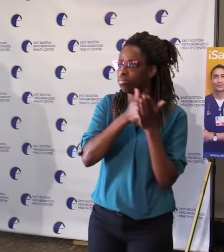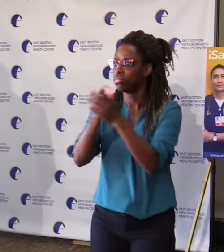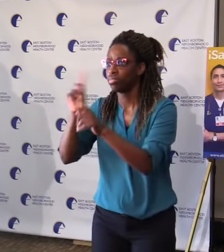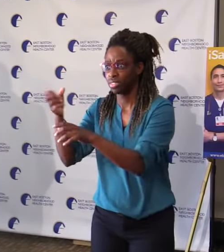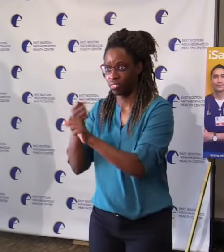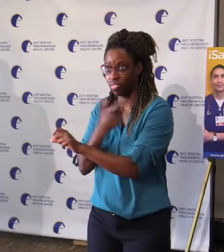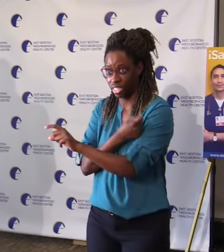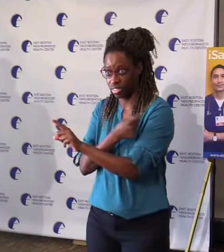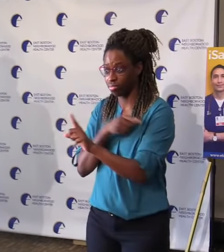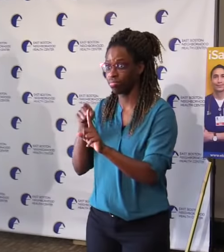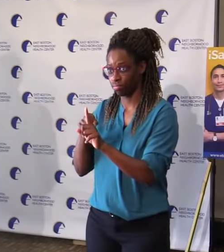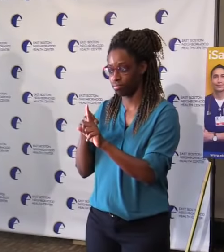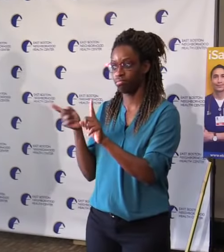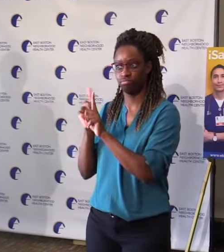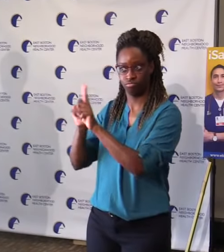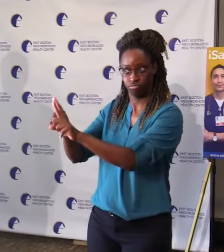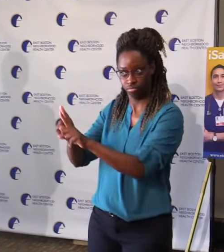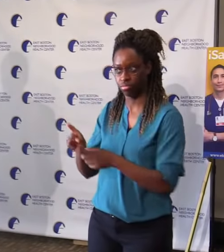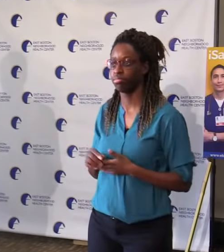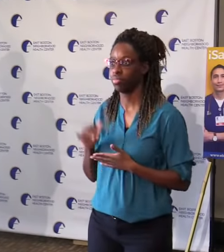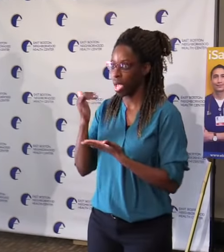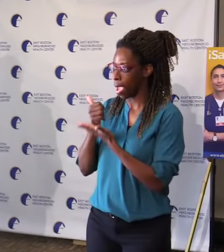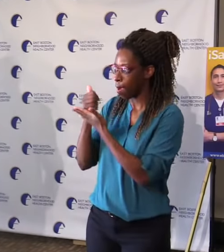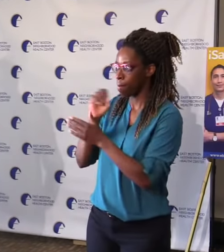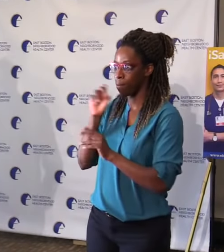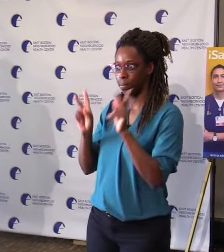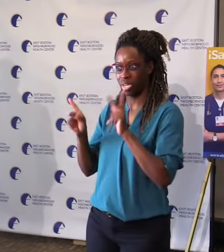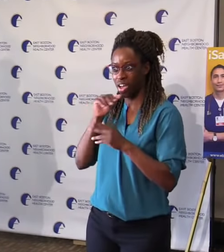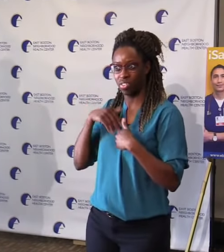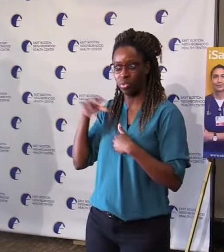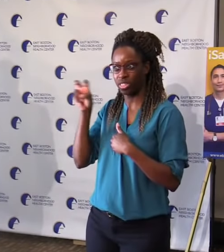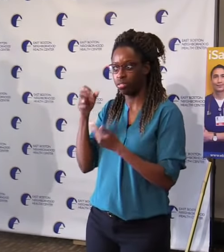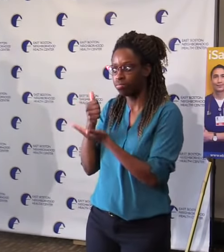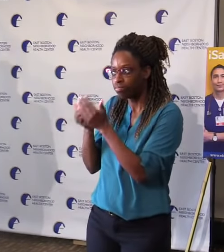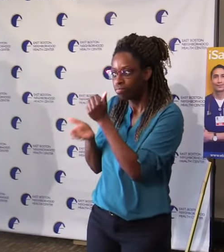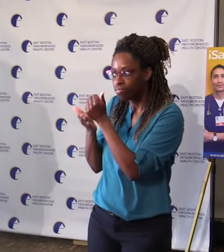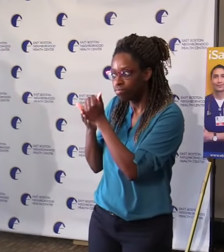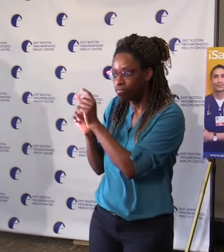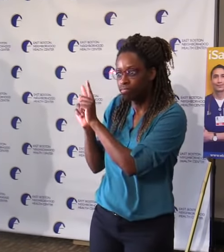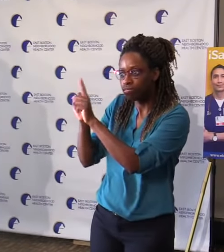adults that might not feel comfortable with navigating the vaccination process.